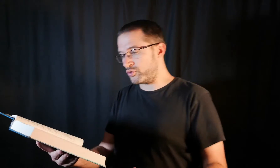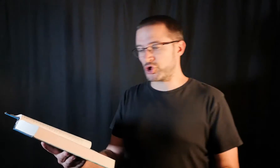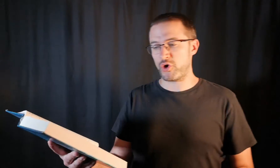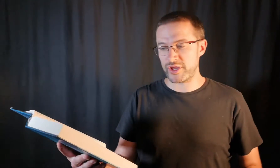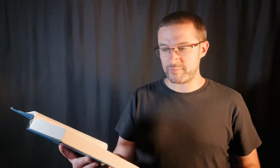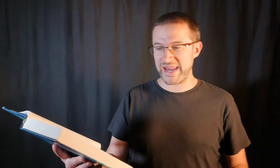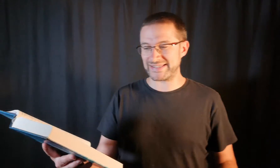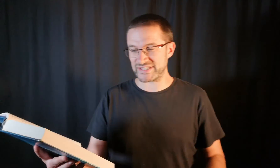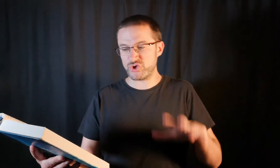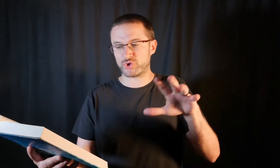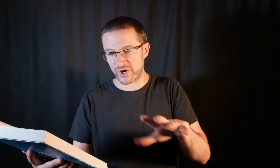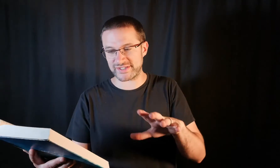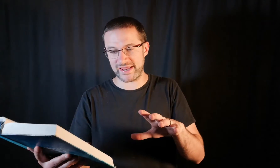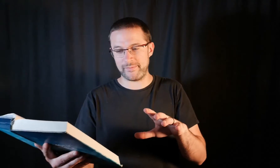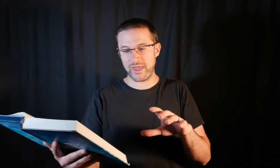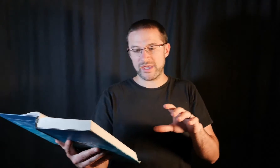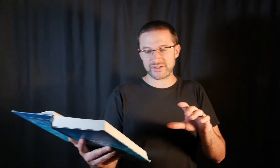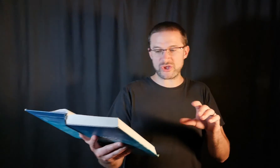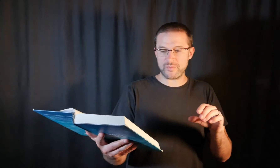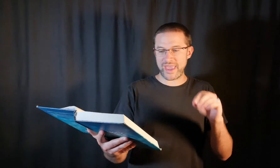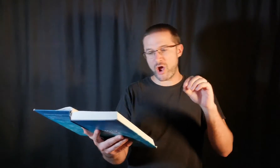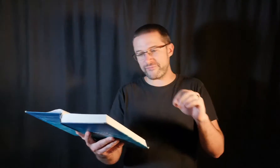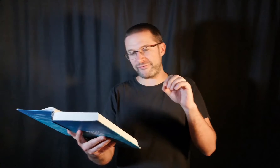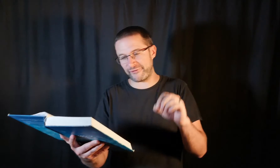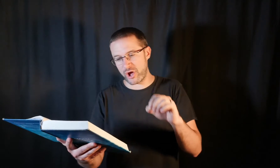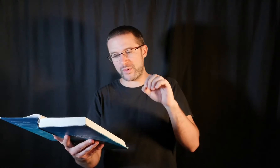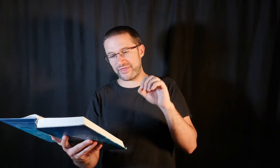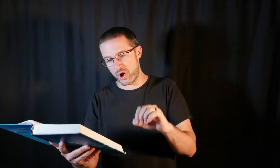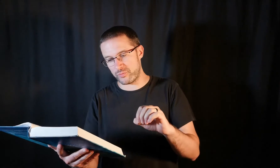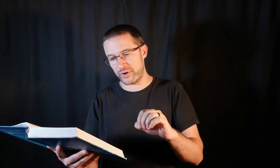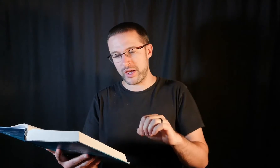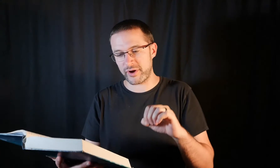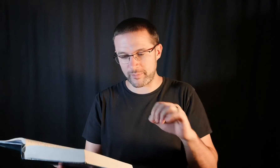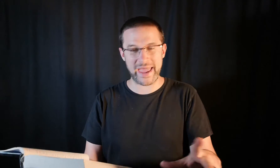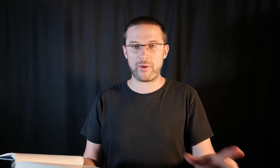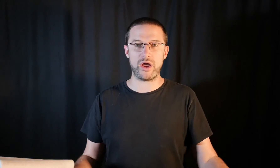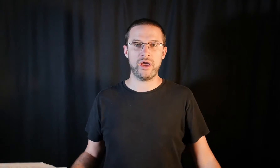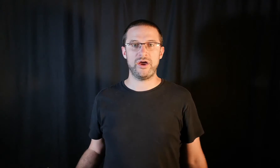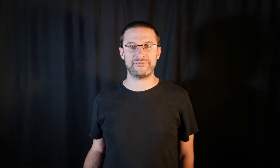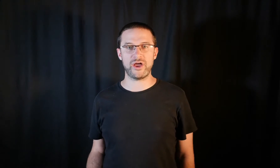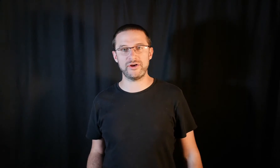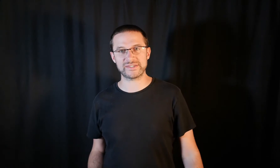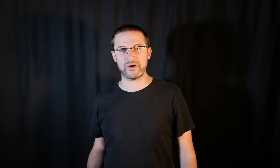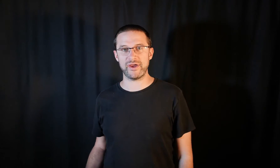joy and peace as you trust in him so that you may overflow with hope by the power of the Holy Spirit.